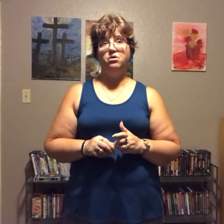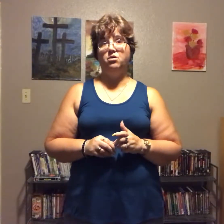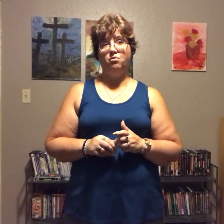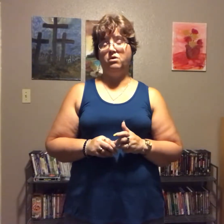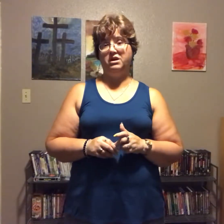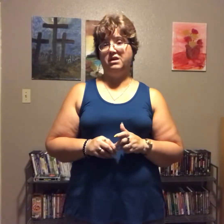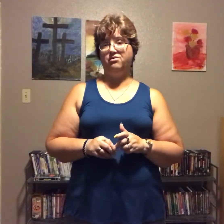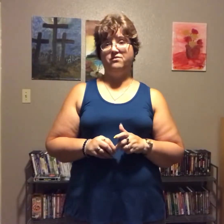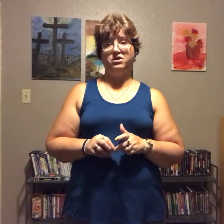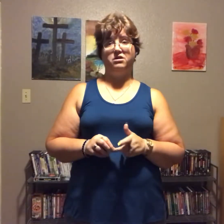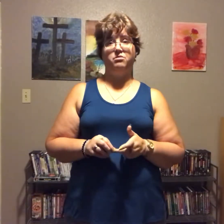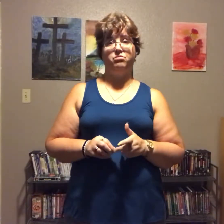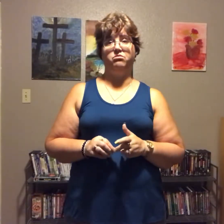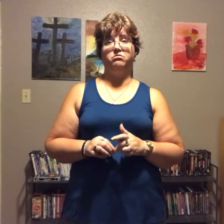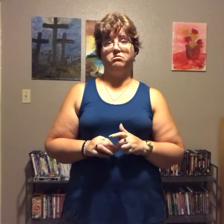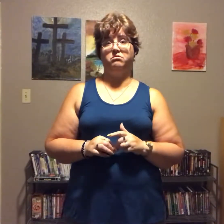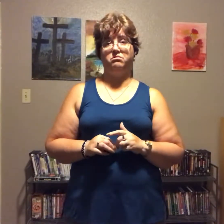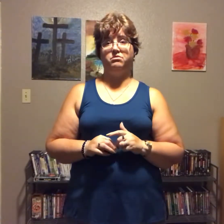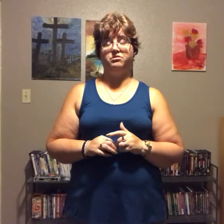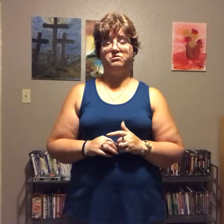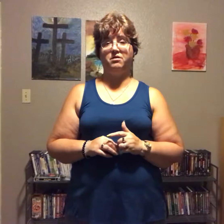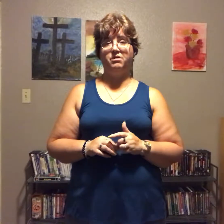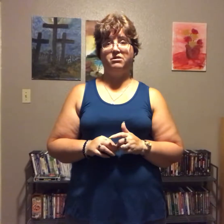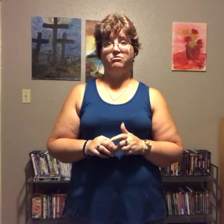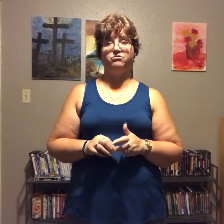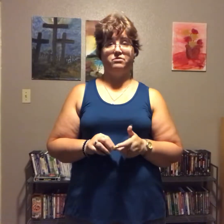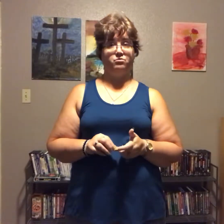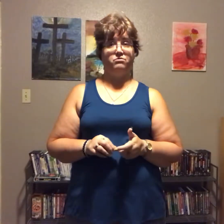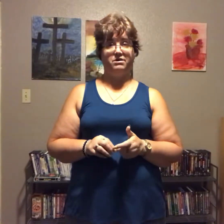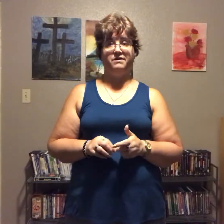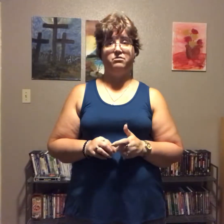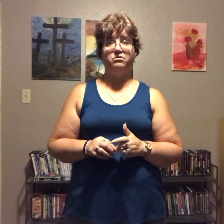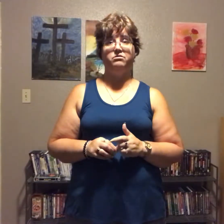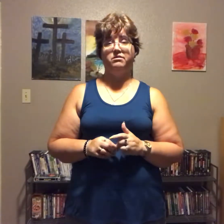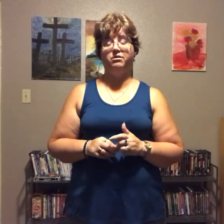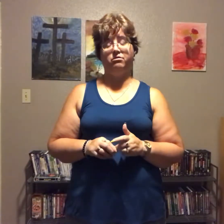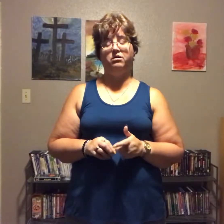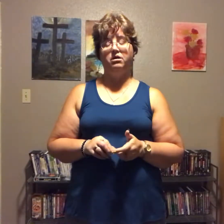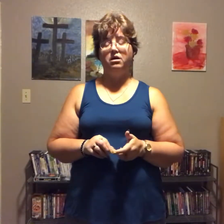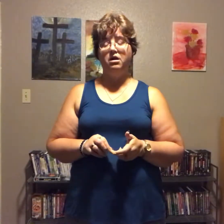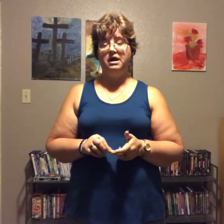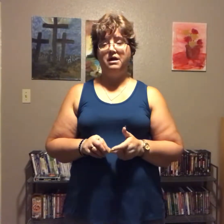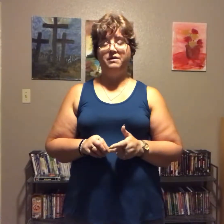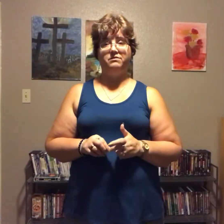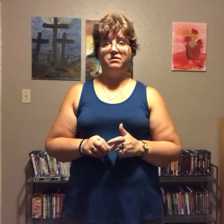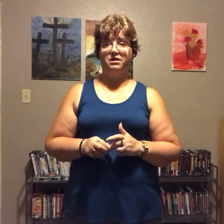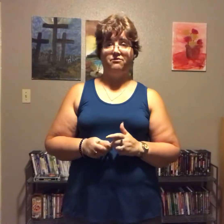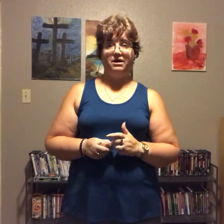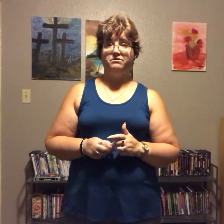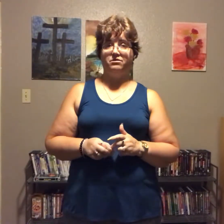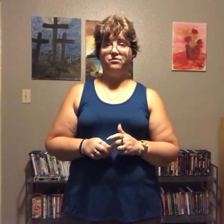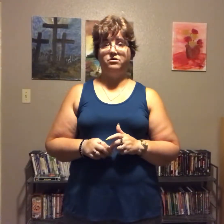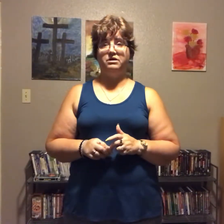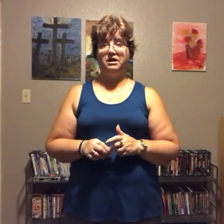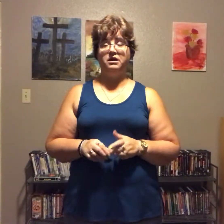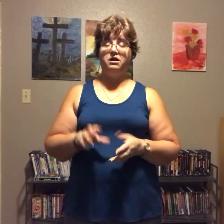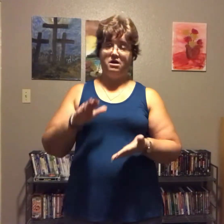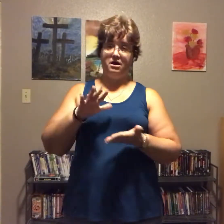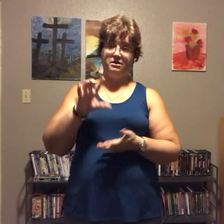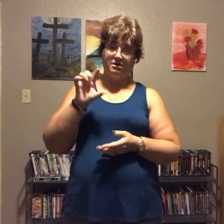one-eighth of a cup with the chow mein noodles somewhere around there so and that's all I've had so far today and